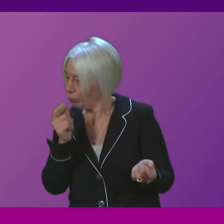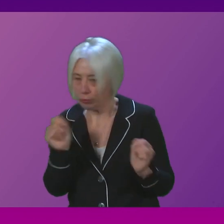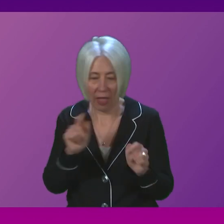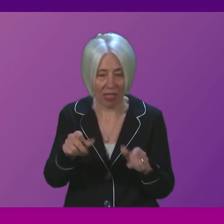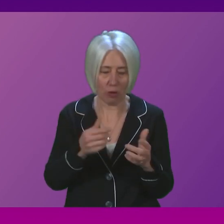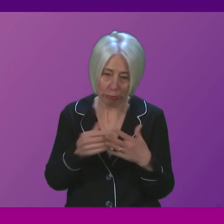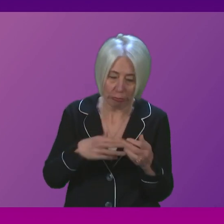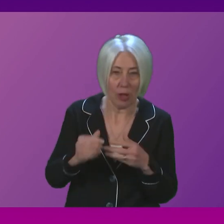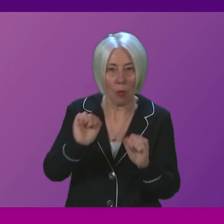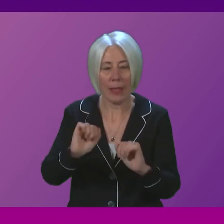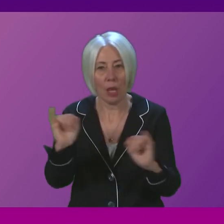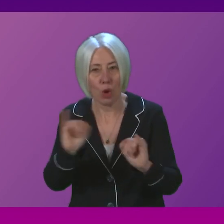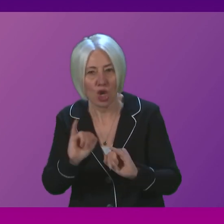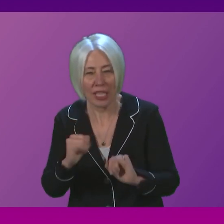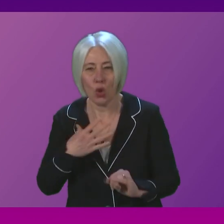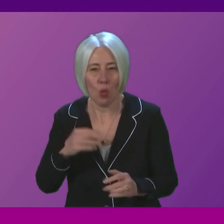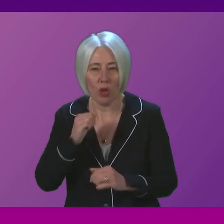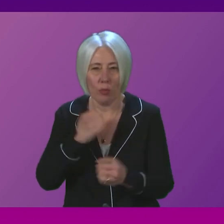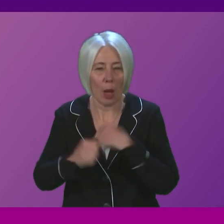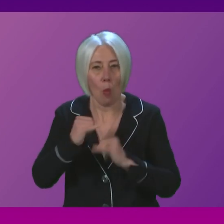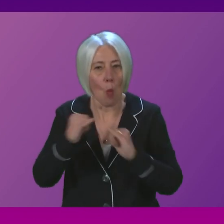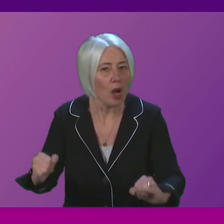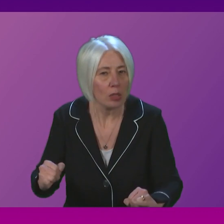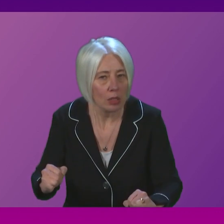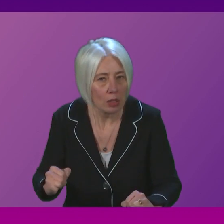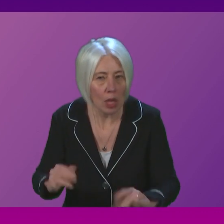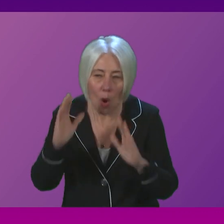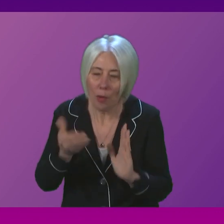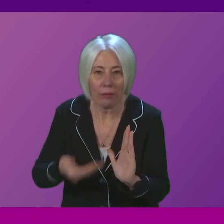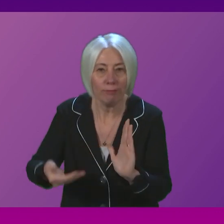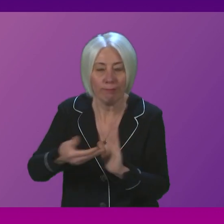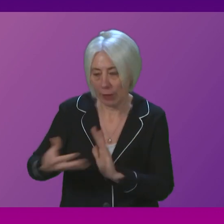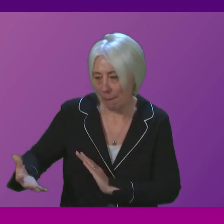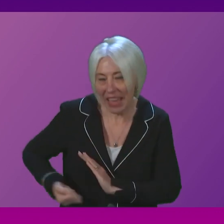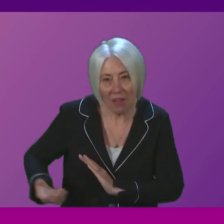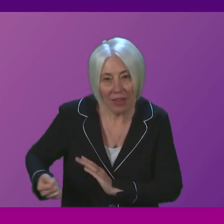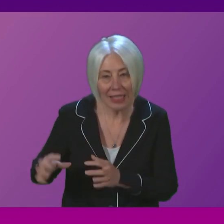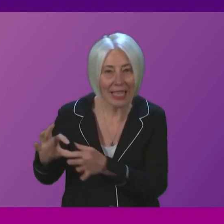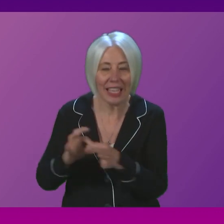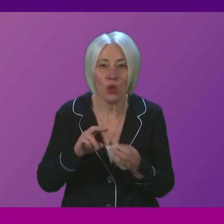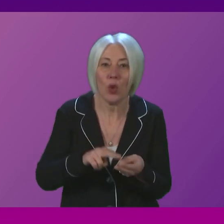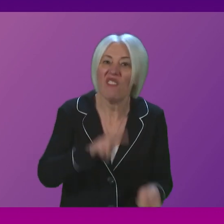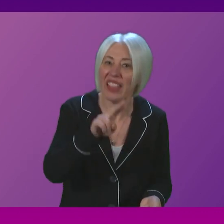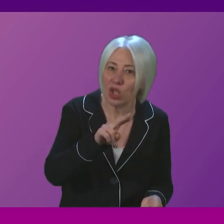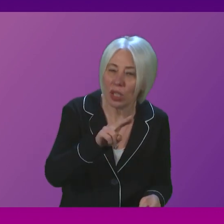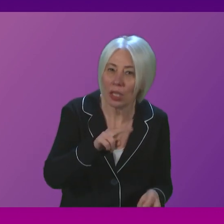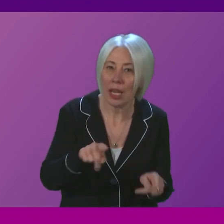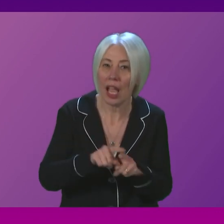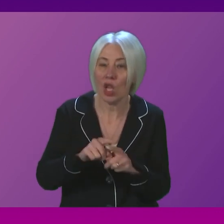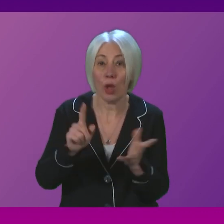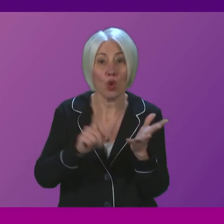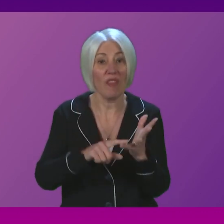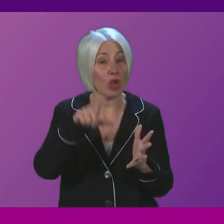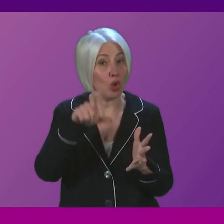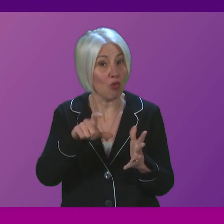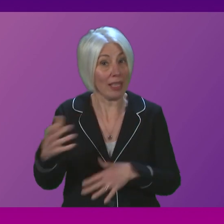emergency rather than to make it worse and that must include increasing benefits in line with inflation and increasing universal credit